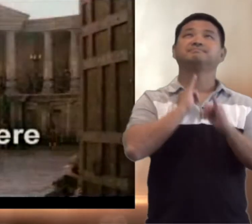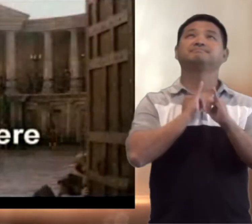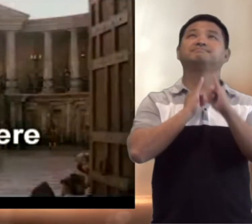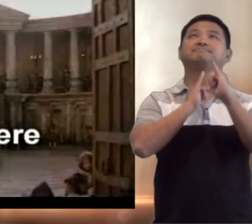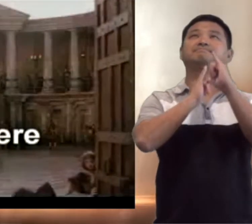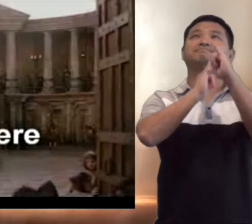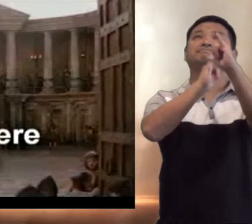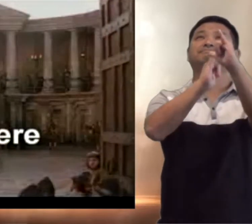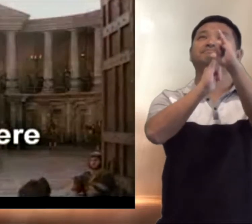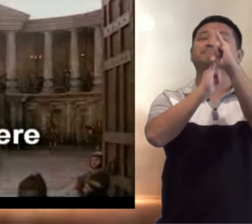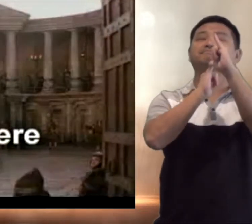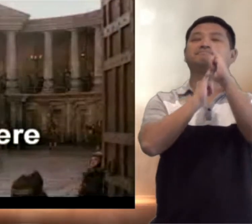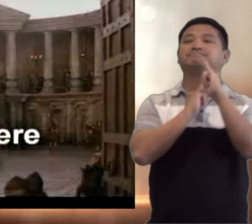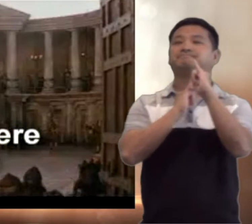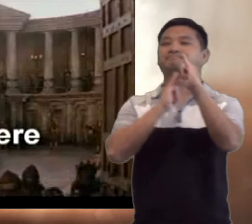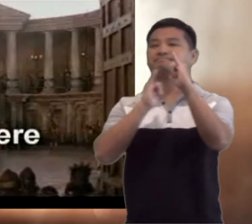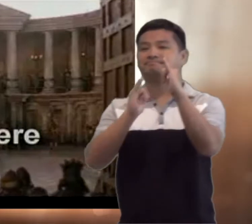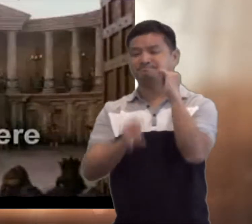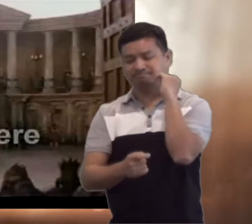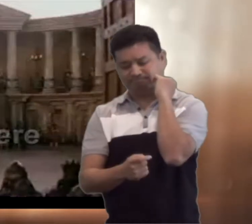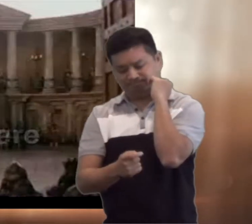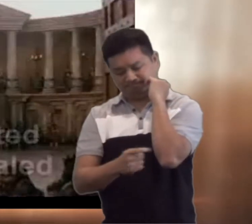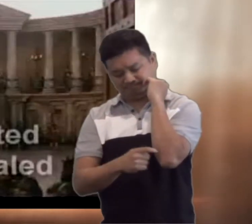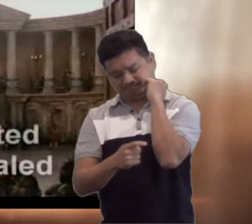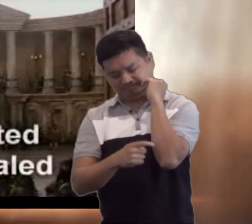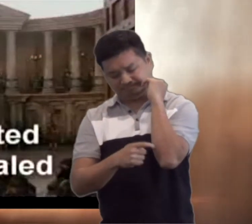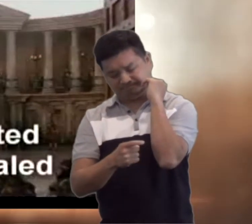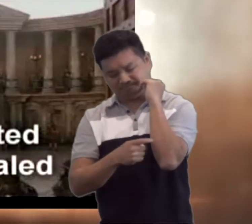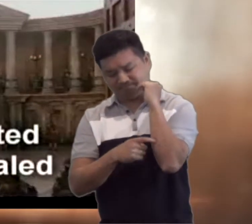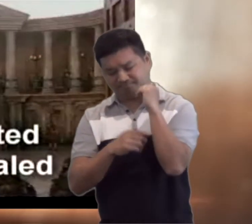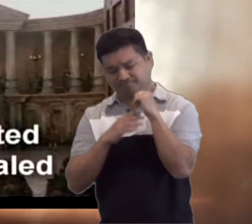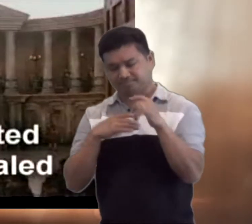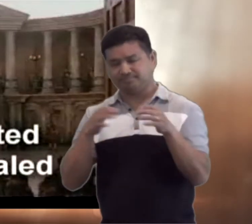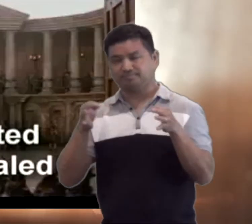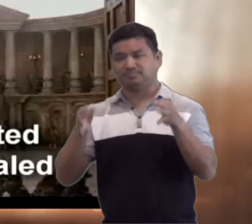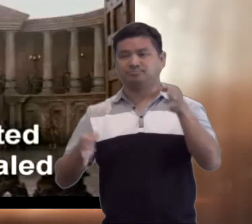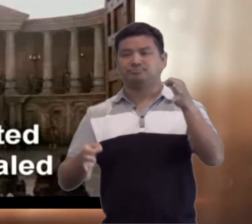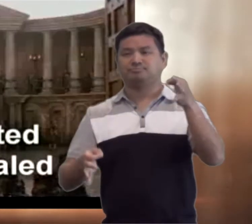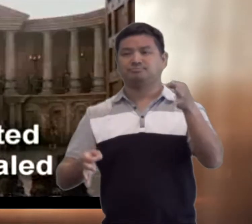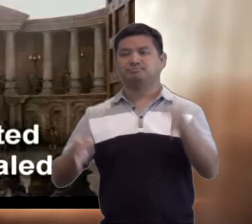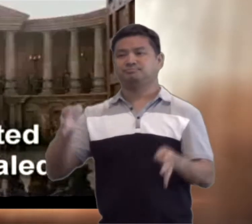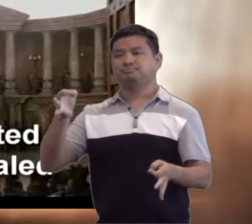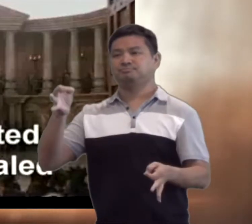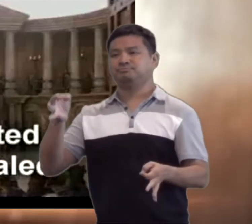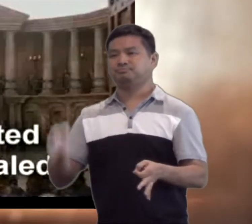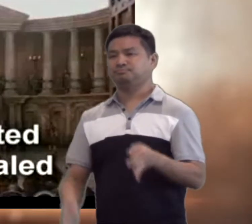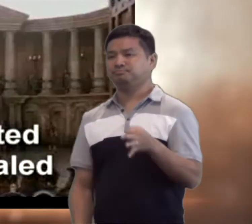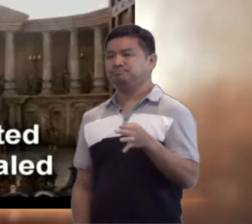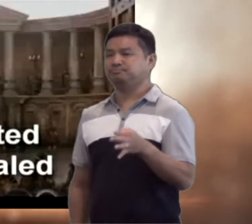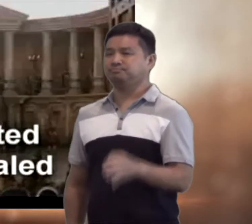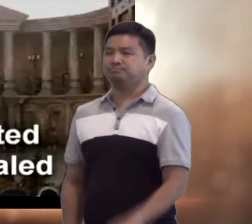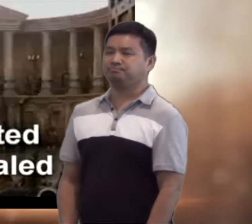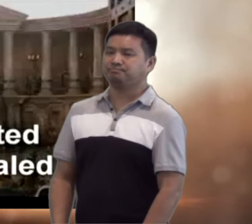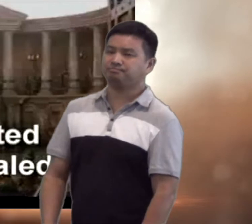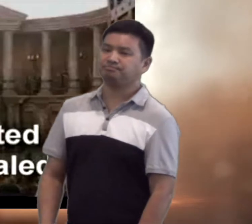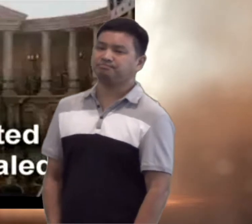You were as I, tempted and tried.